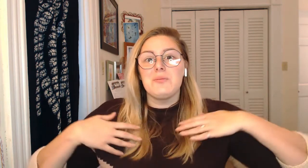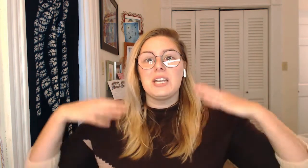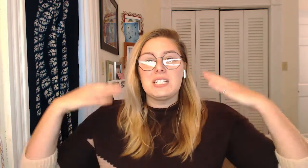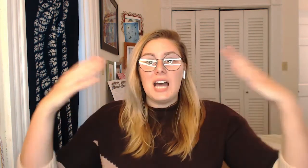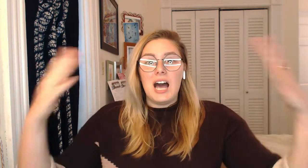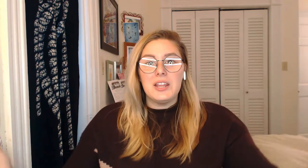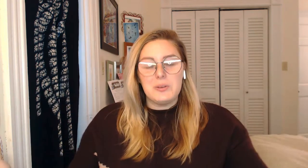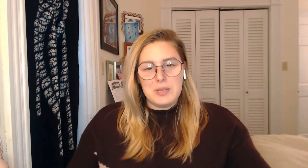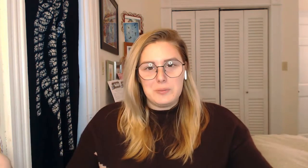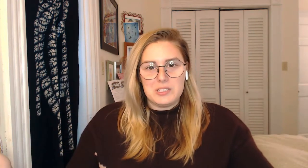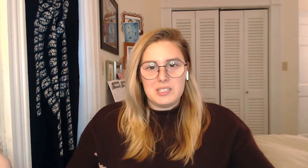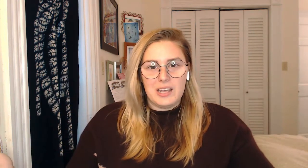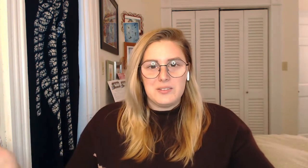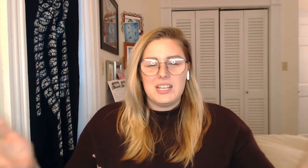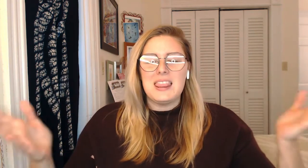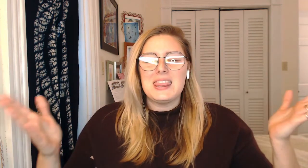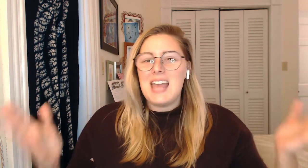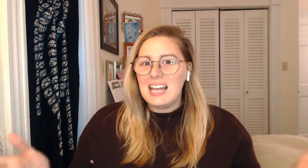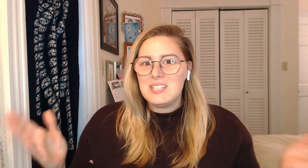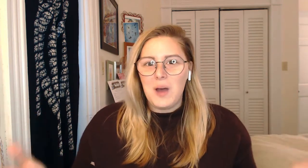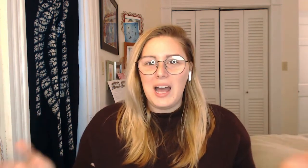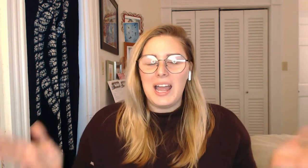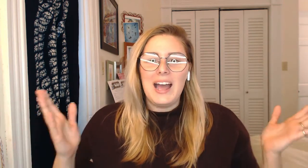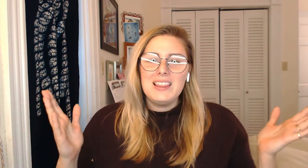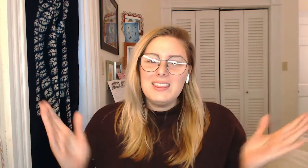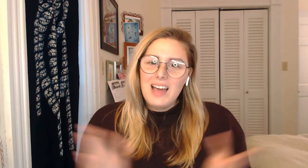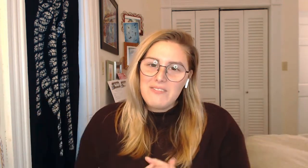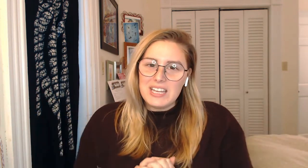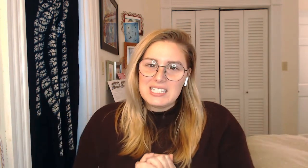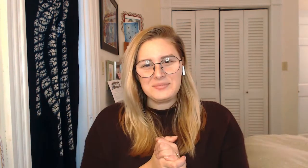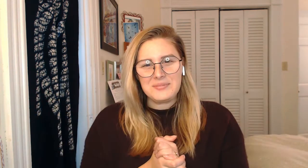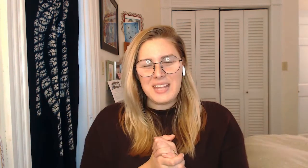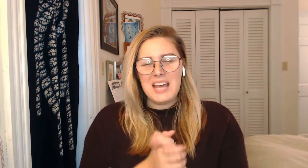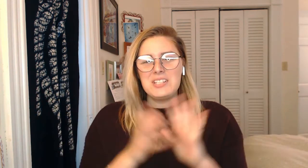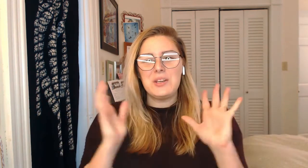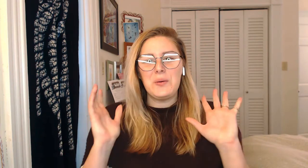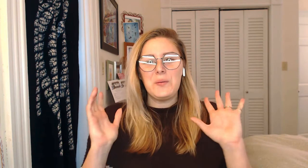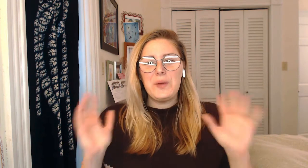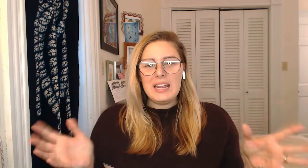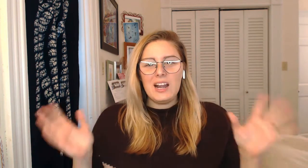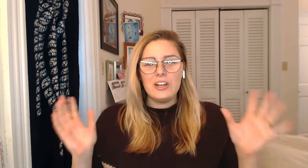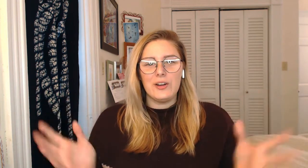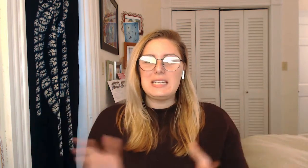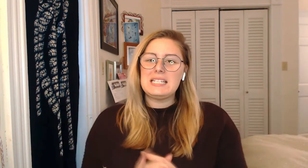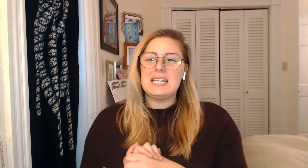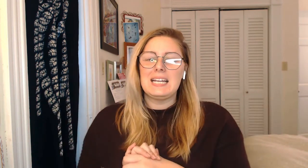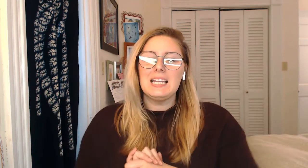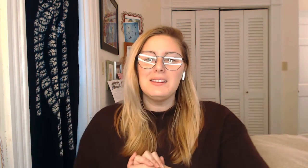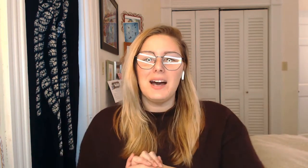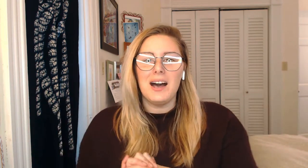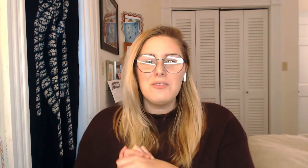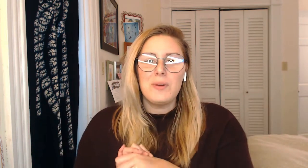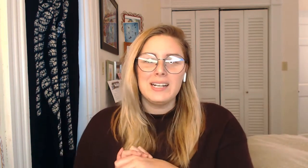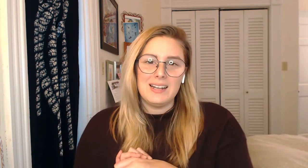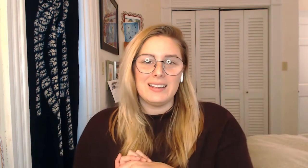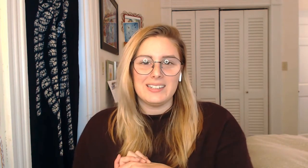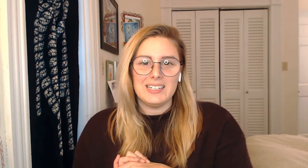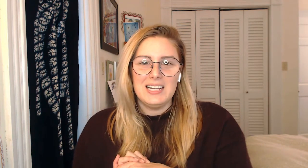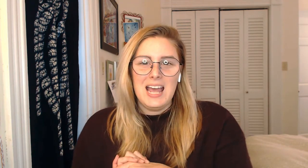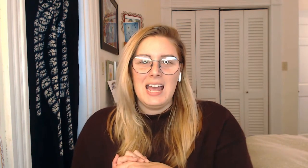into other people's lives. And that's why I love it. So we are going to sing love one another. And